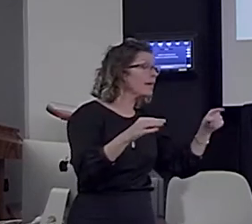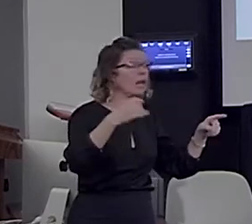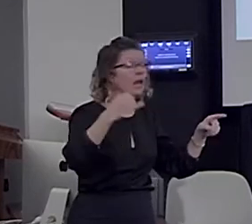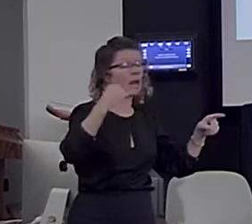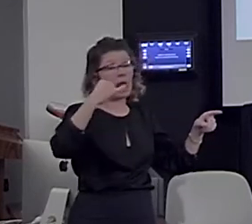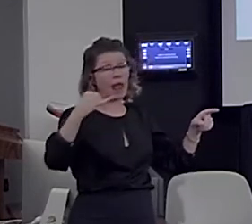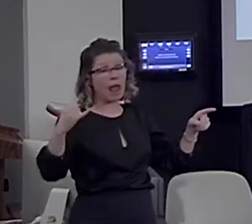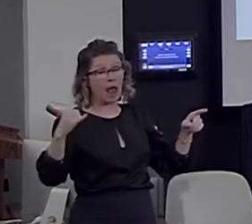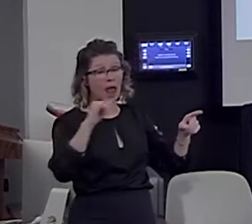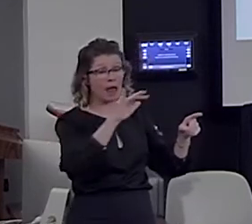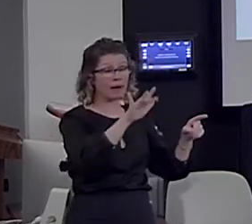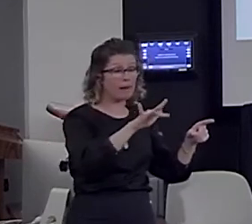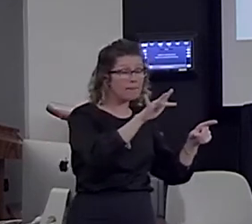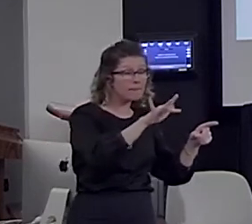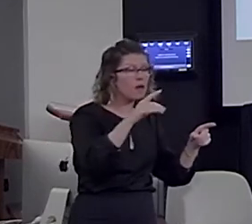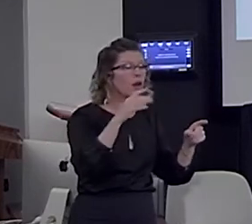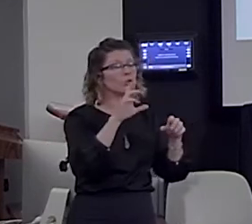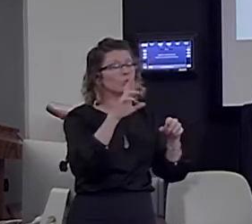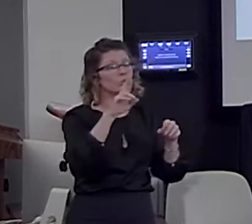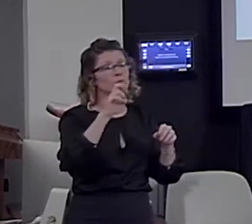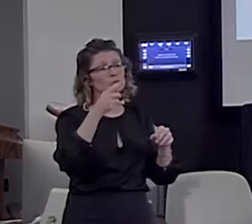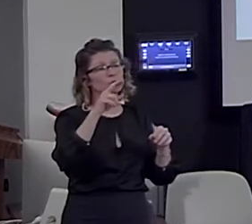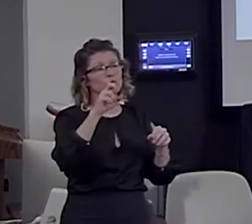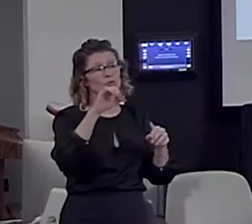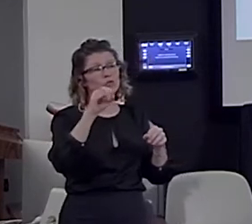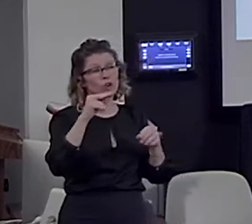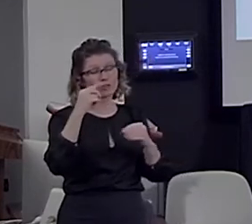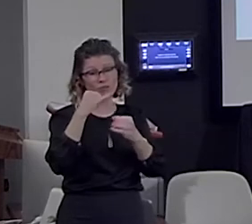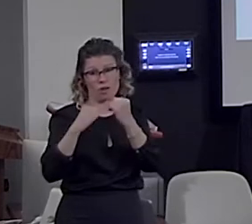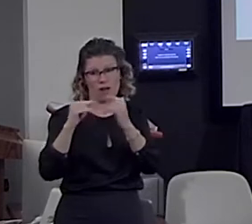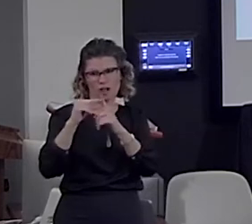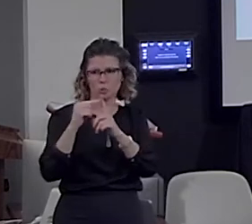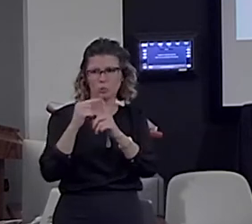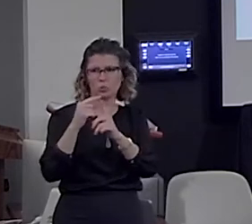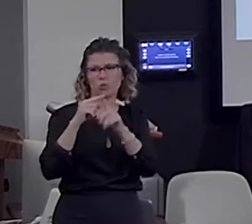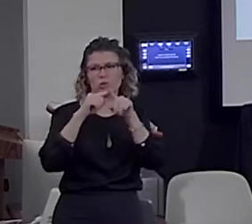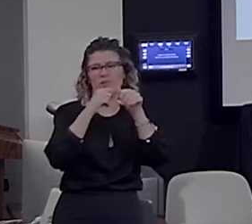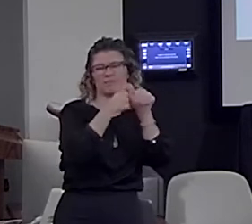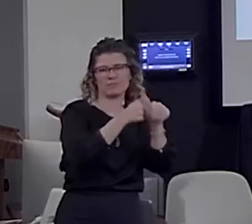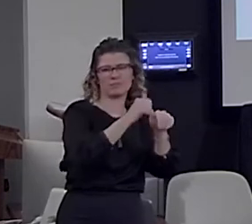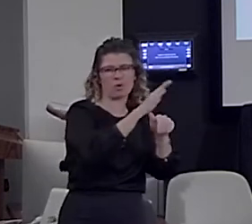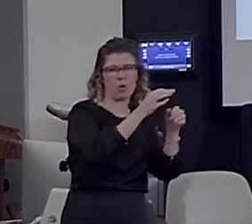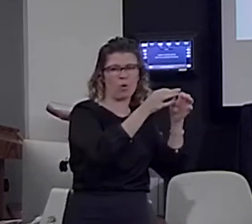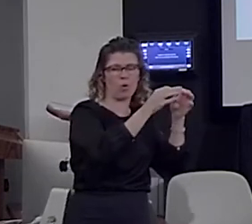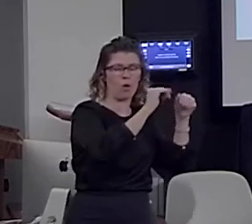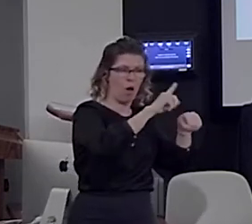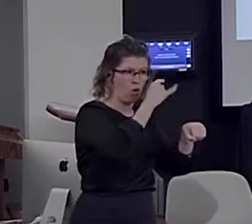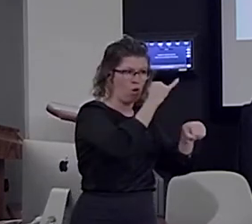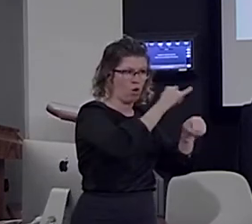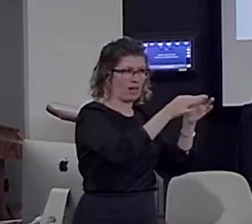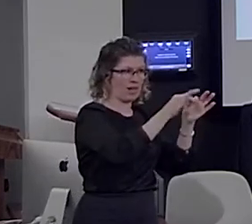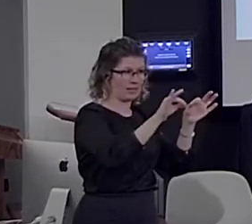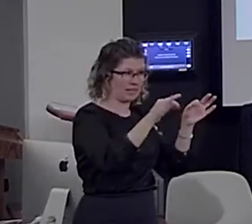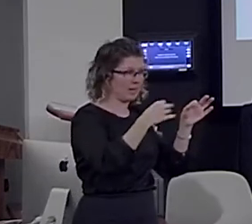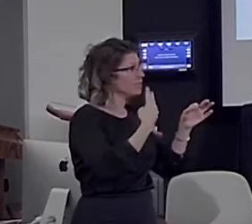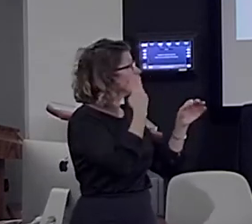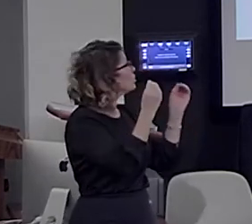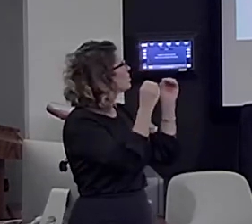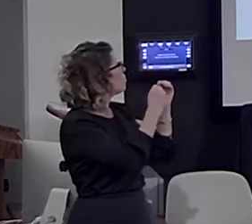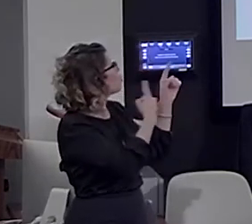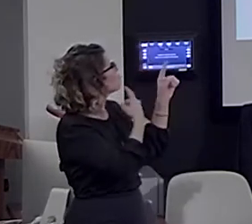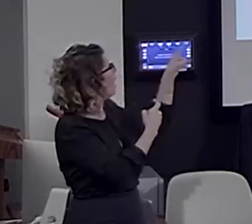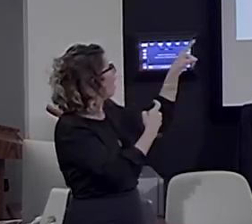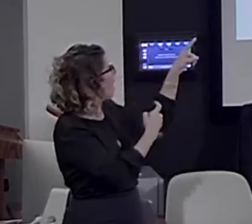a regression for the last word on sentence lengths, we get all of these electrodes in red show this effect. Okay.